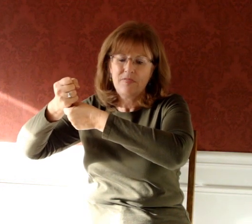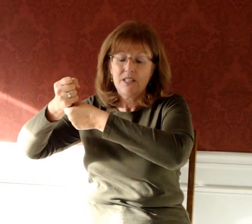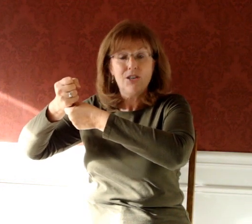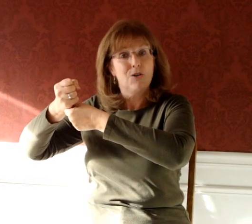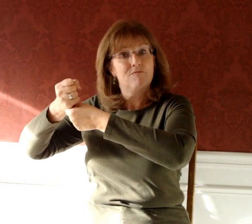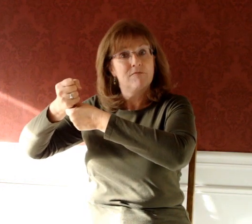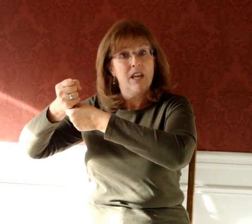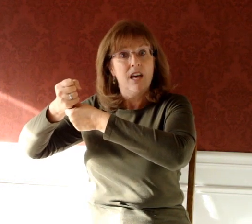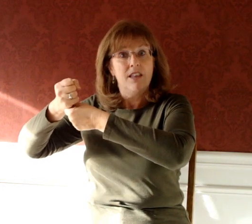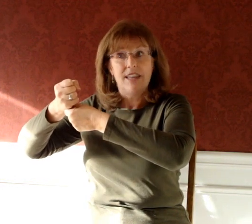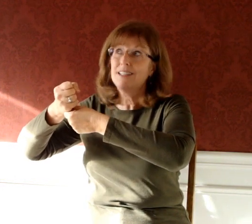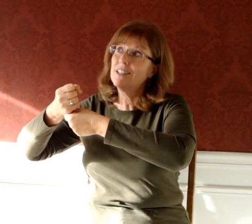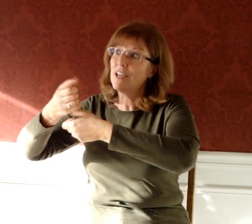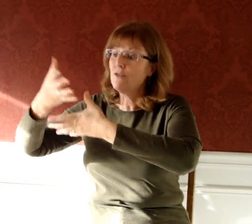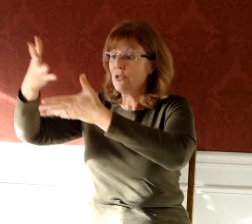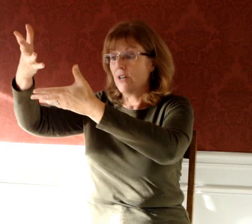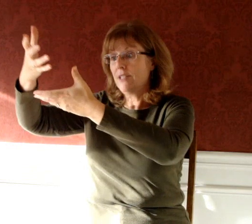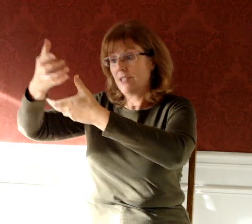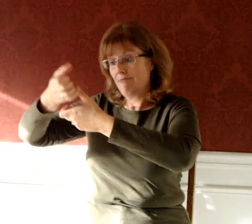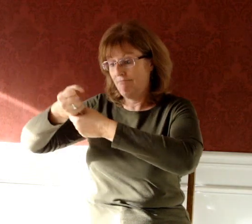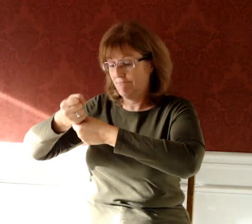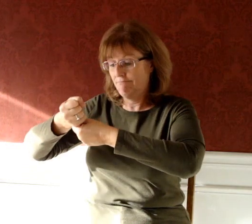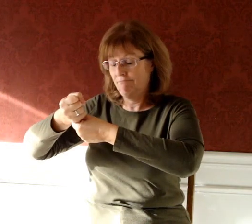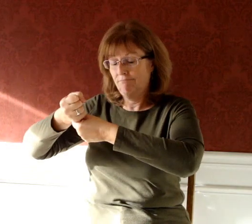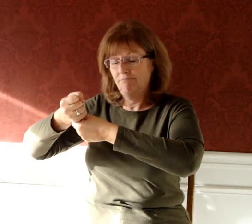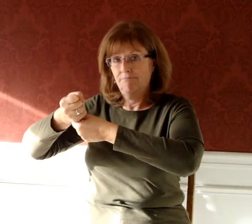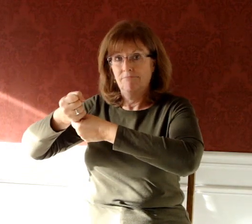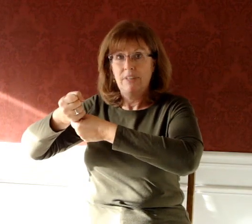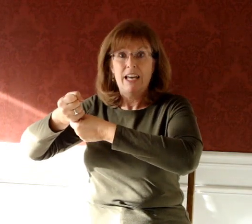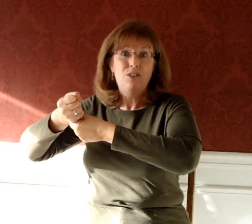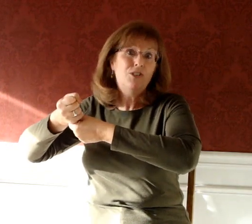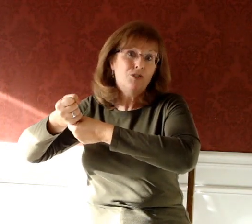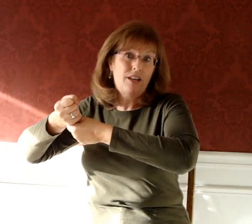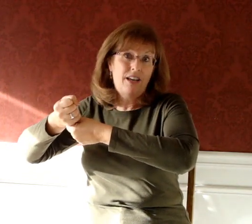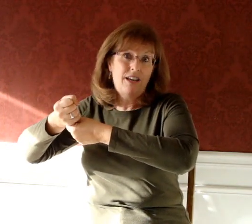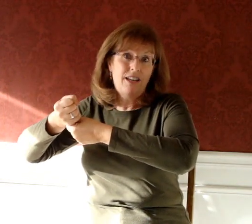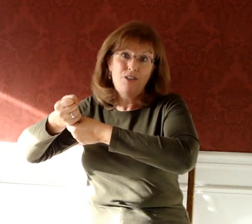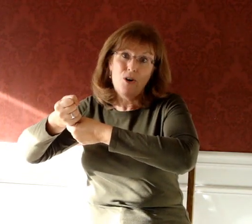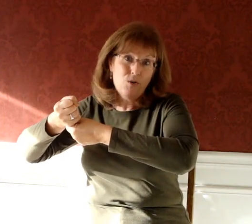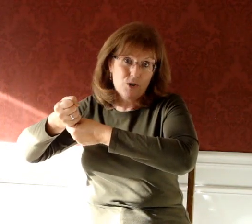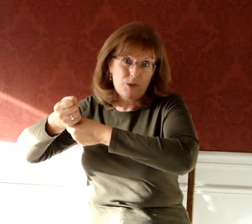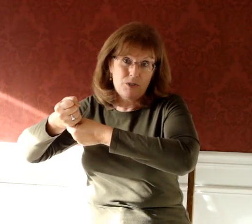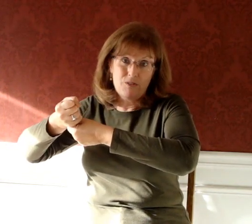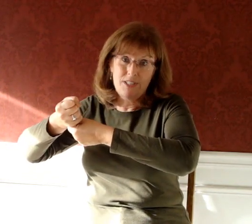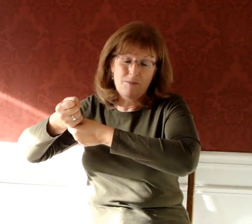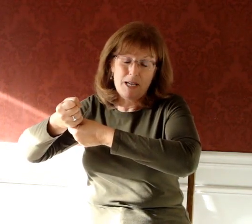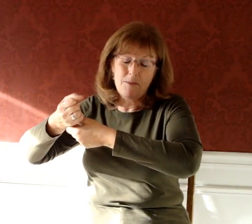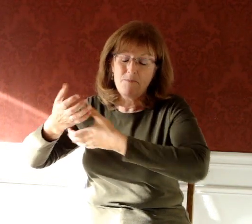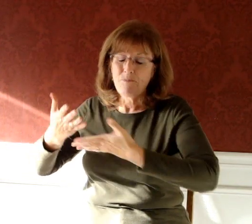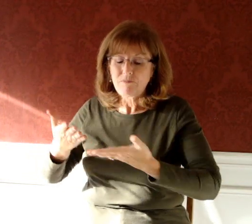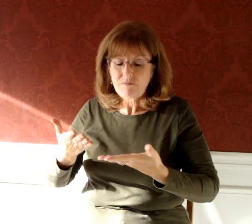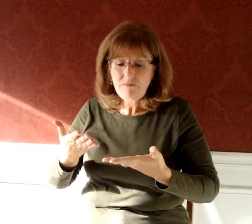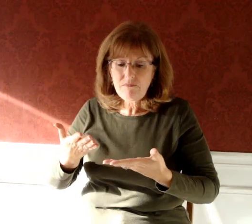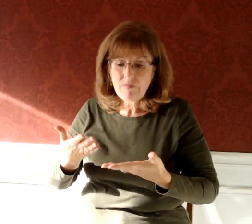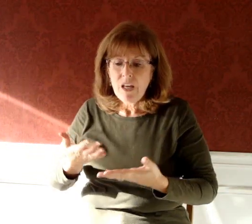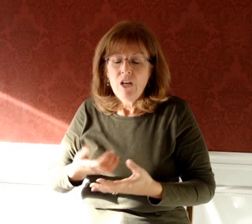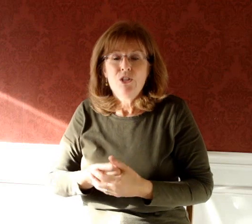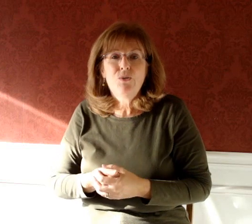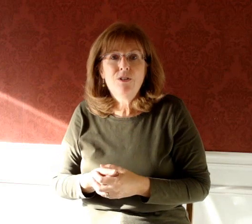So that's the sign for trust, and you can try that in your own worship service sometime. Two of the